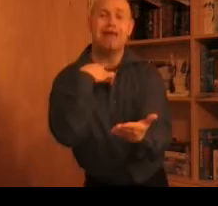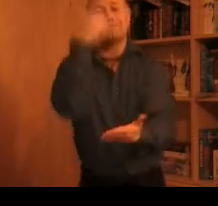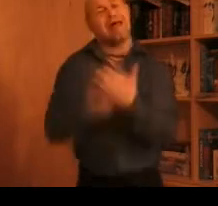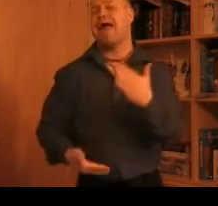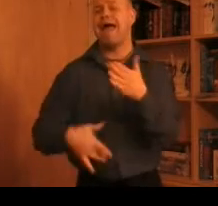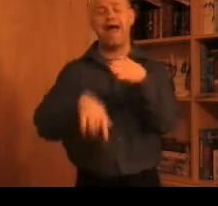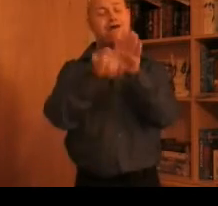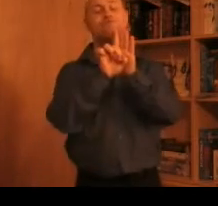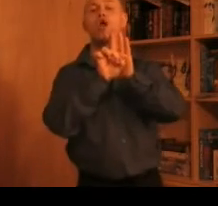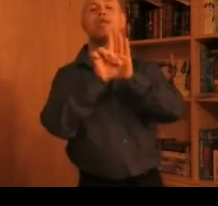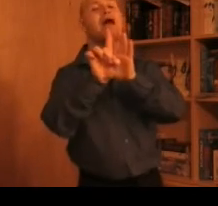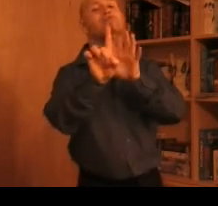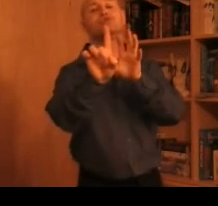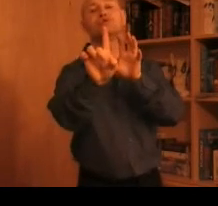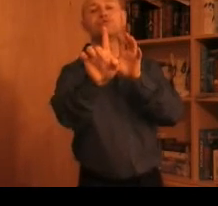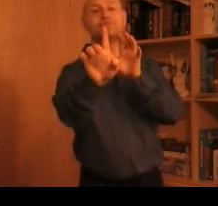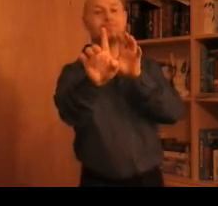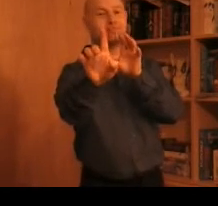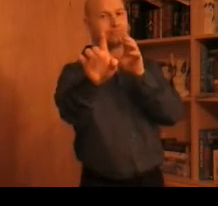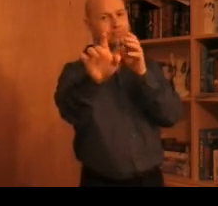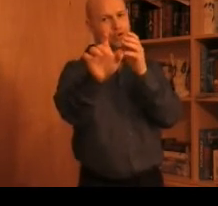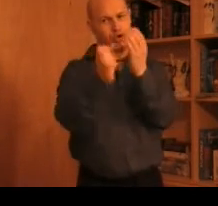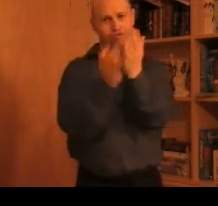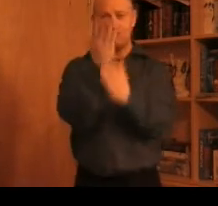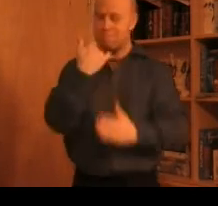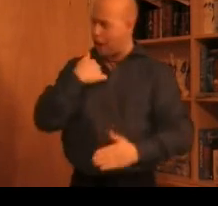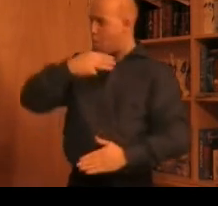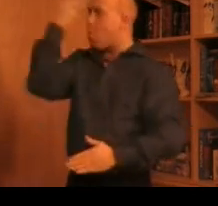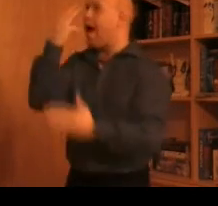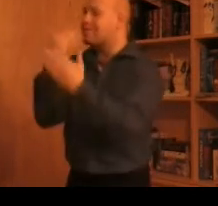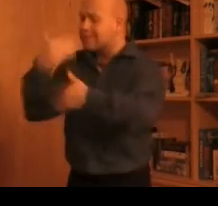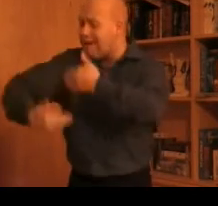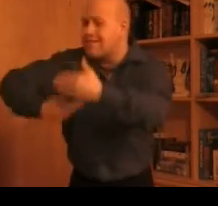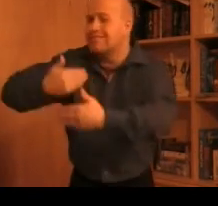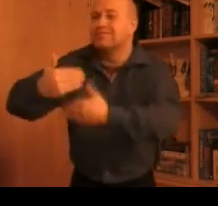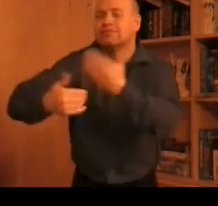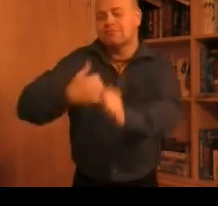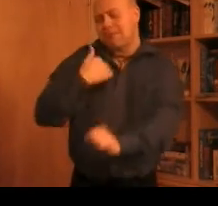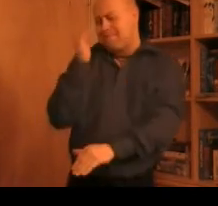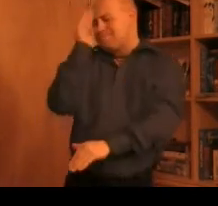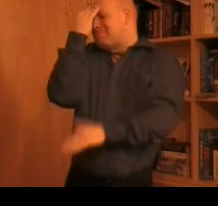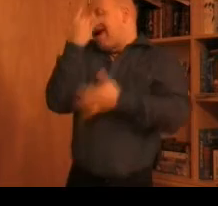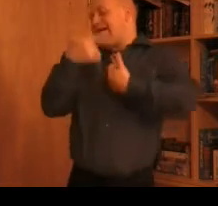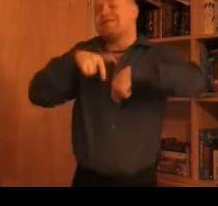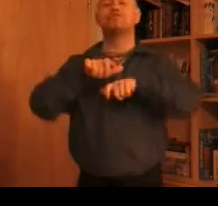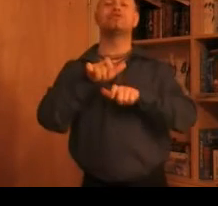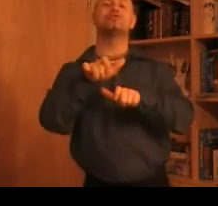never loved you Oh, through my wild days, my mad existence